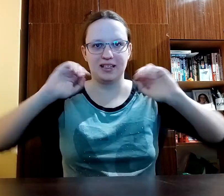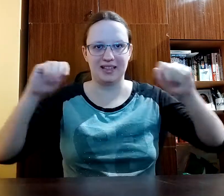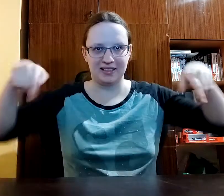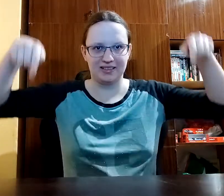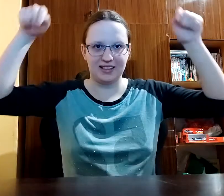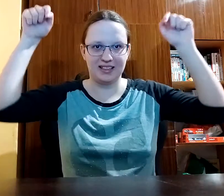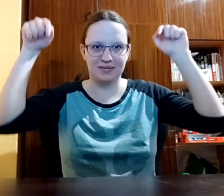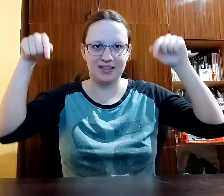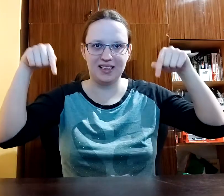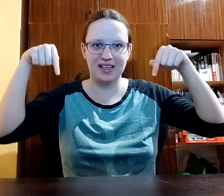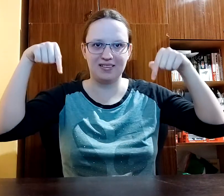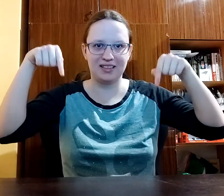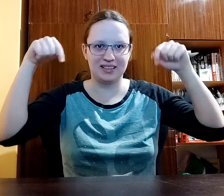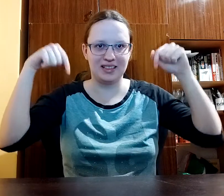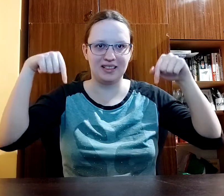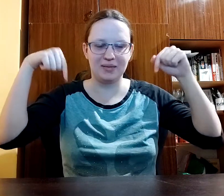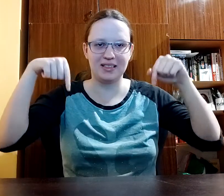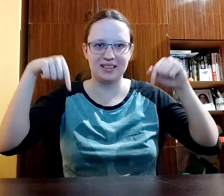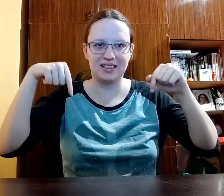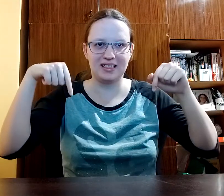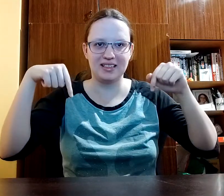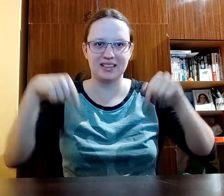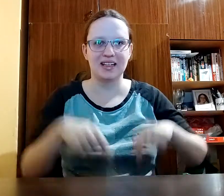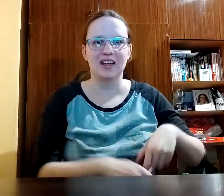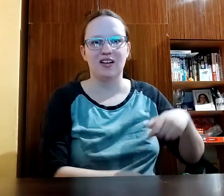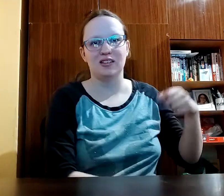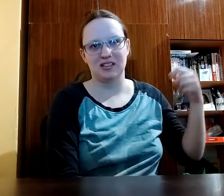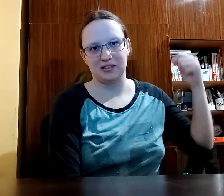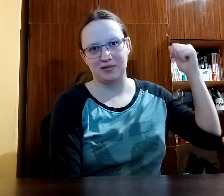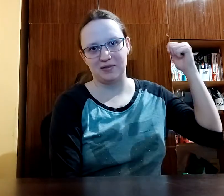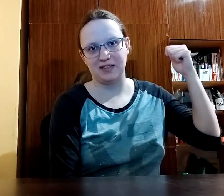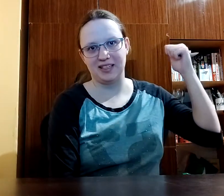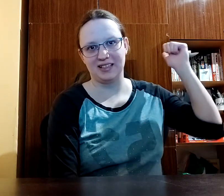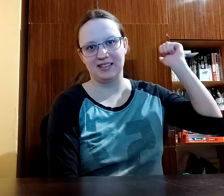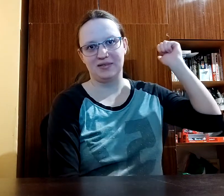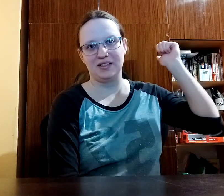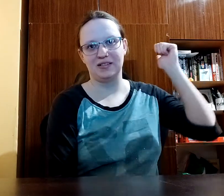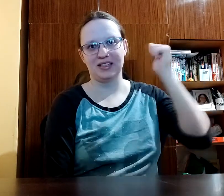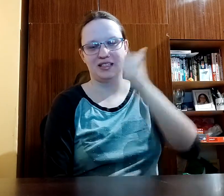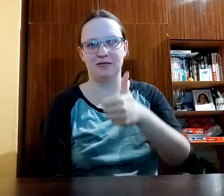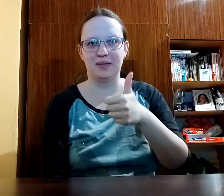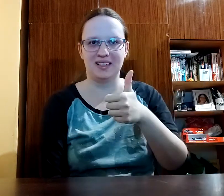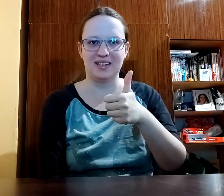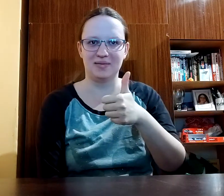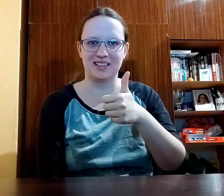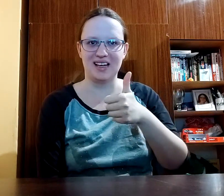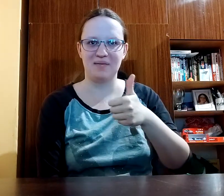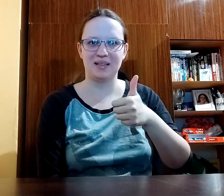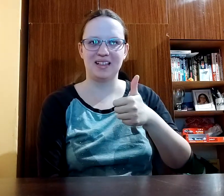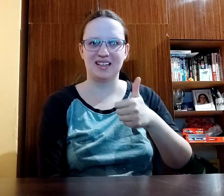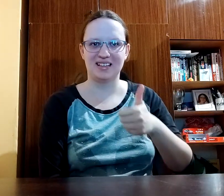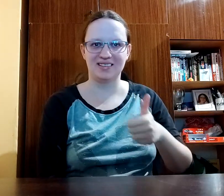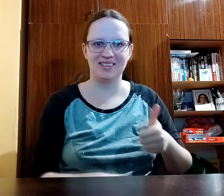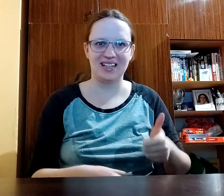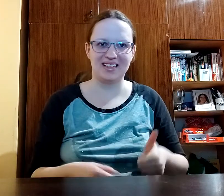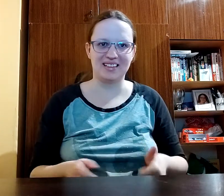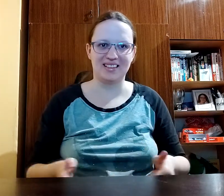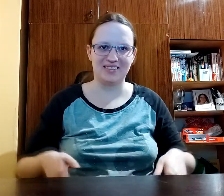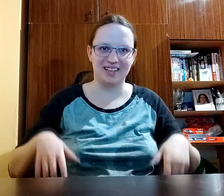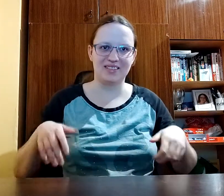like write them down in the comment section also if you've liked this video can leave big thumbs up and well thanks